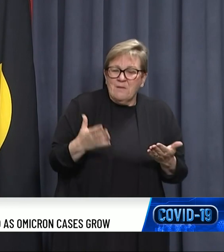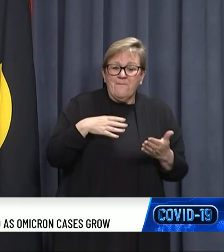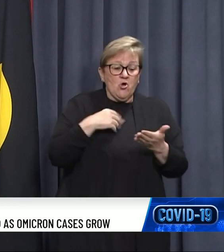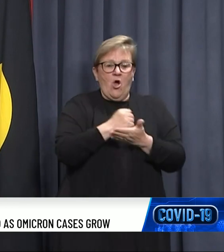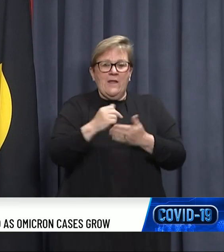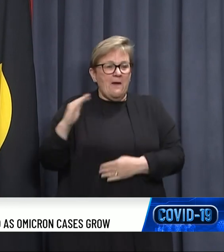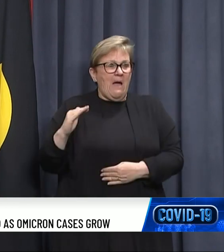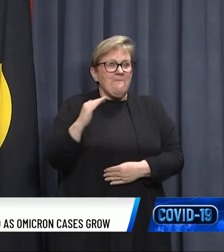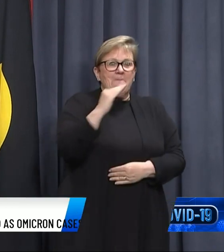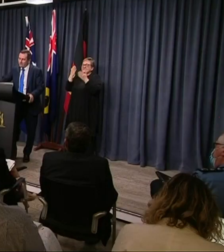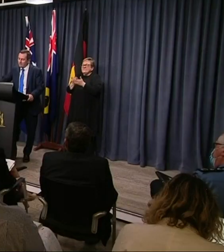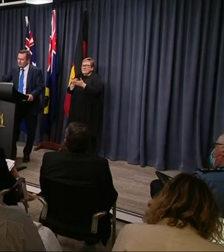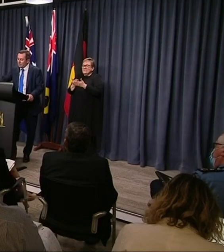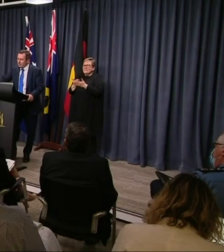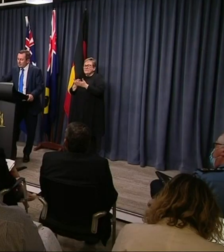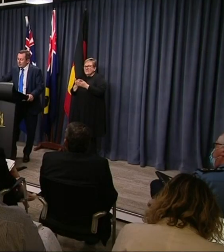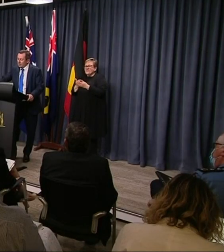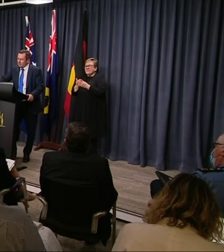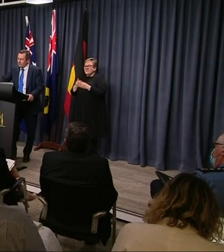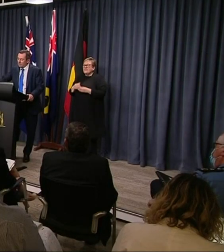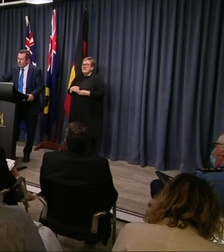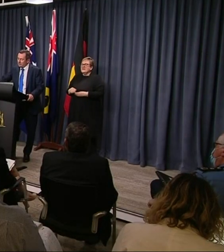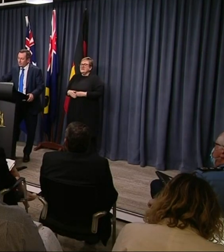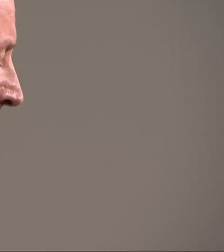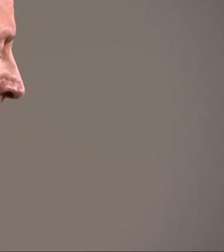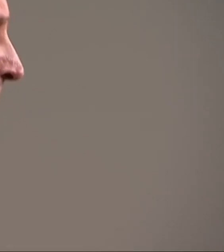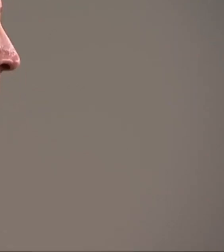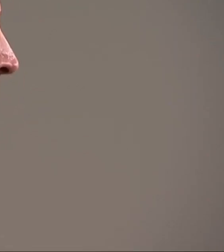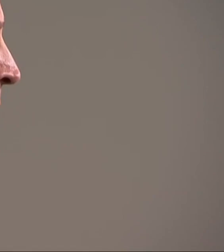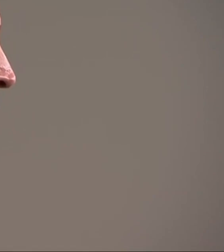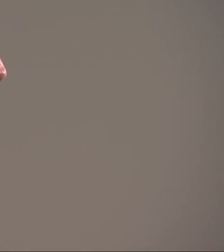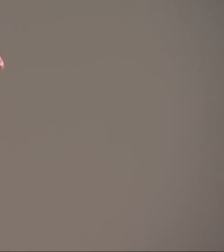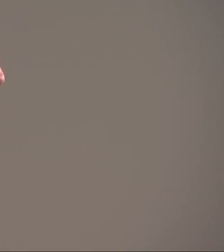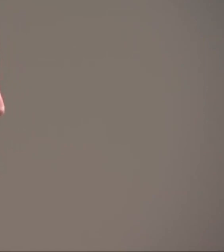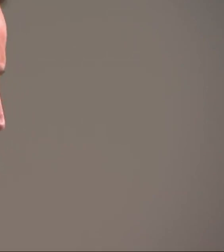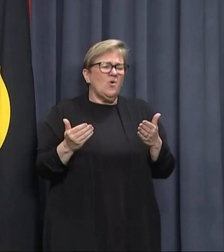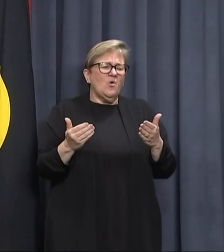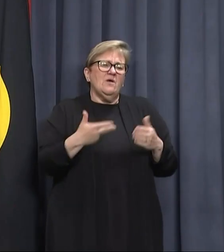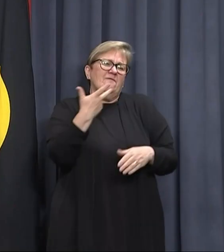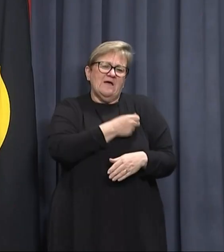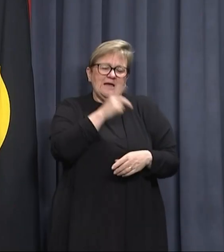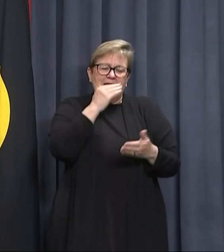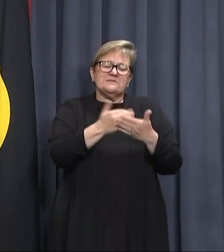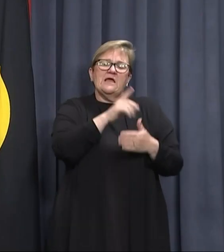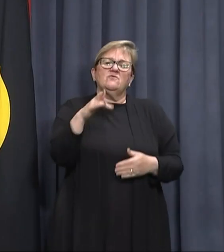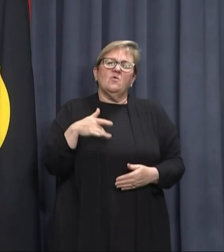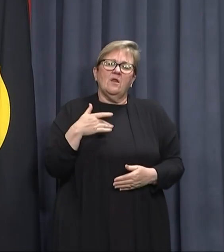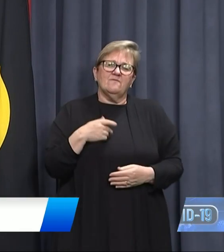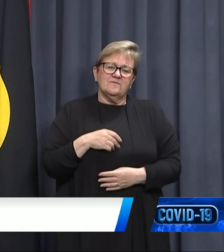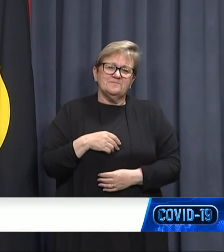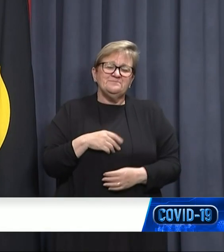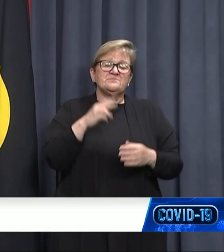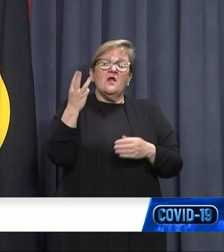coast numbers within the state. The Premier announcing we will rejoin the rest of the country and the world on March 3rd.